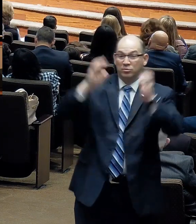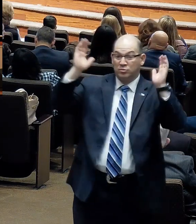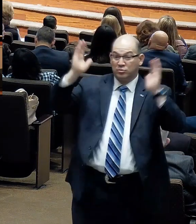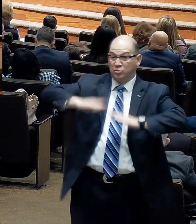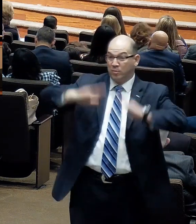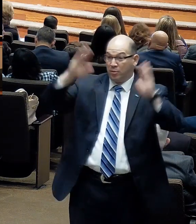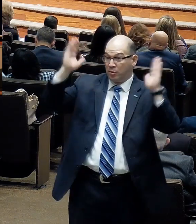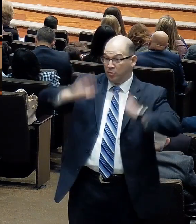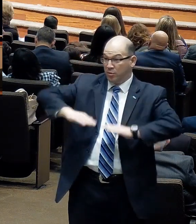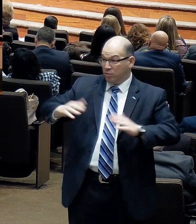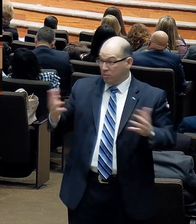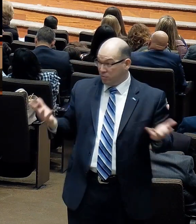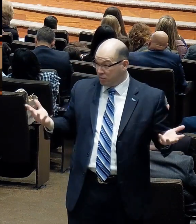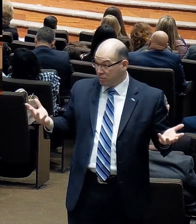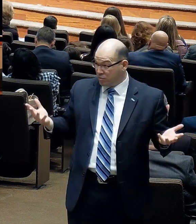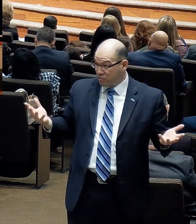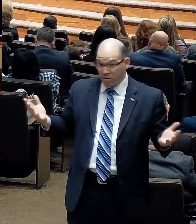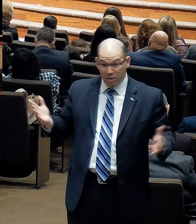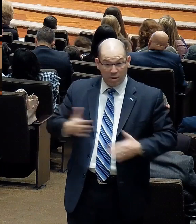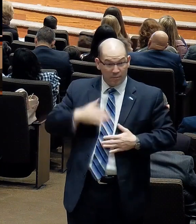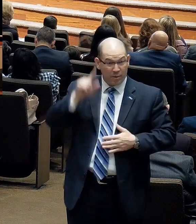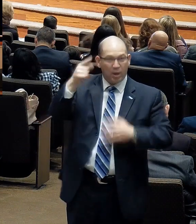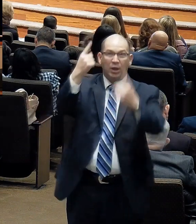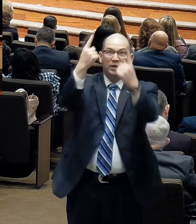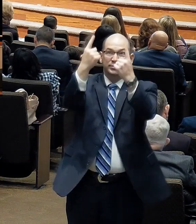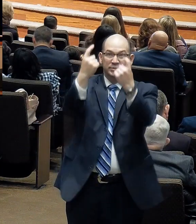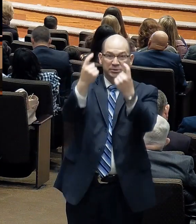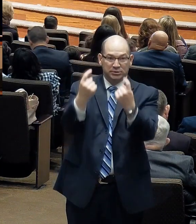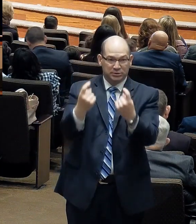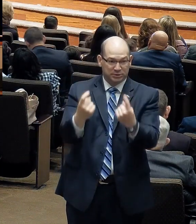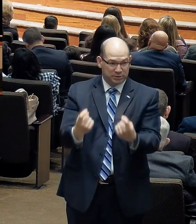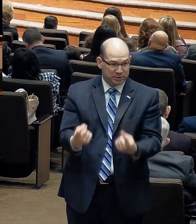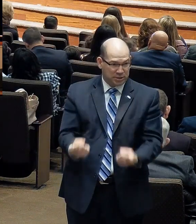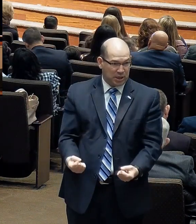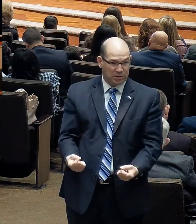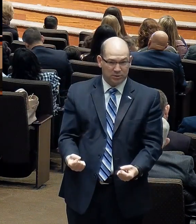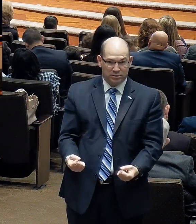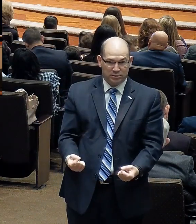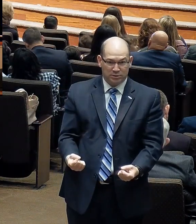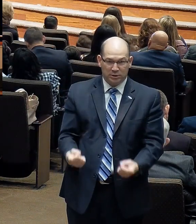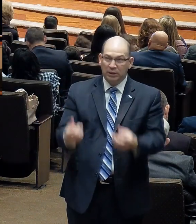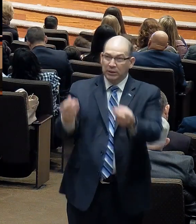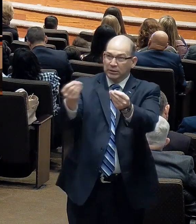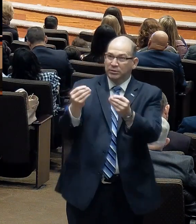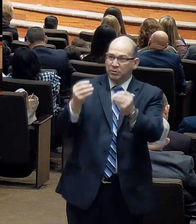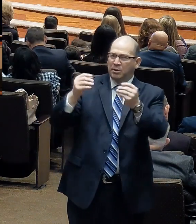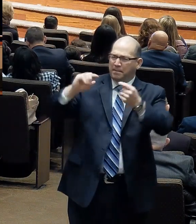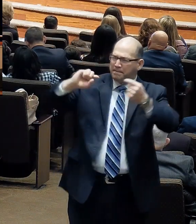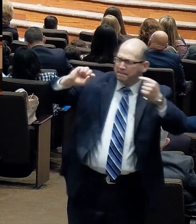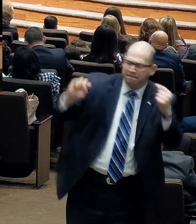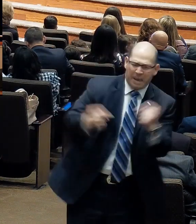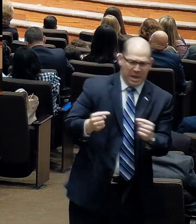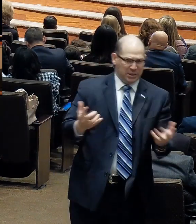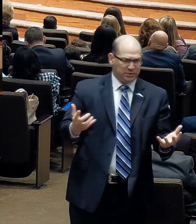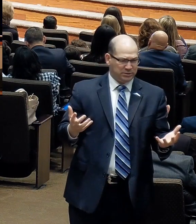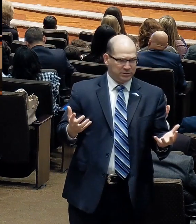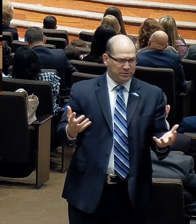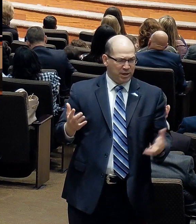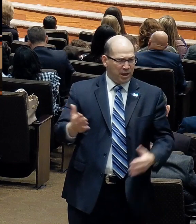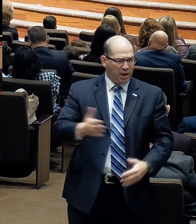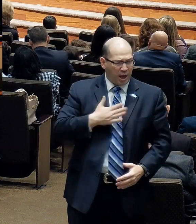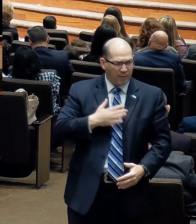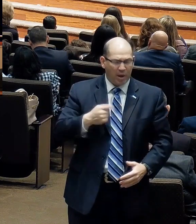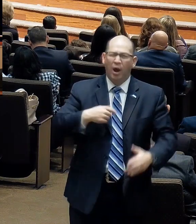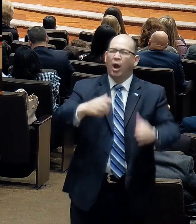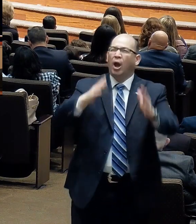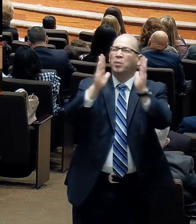Well, I'm glad when God tests my faith. I'm glad when God sends pain my way. I'm glad when God doesn't answer. I sought the Lord three times.